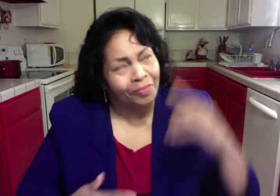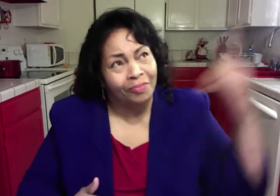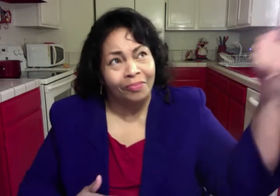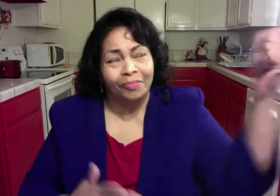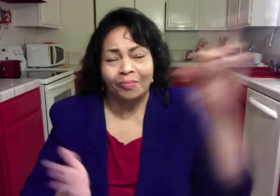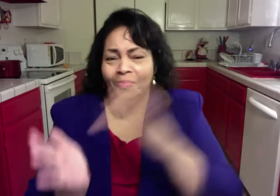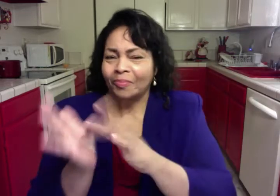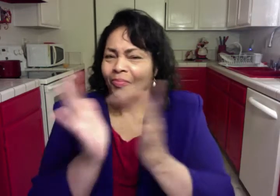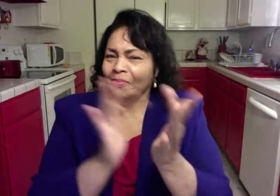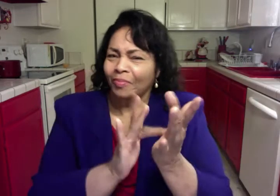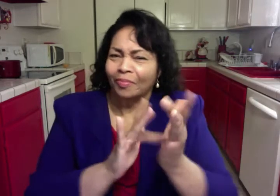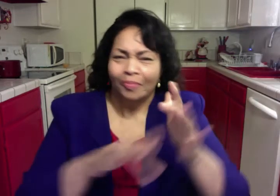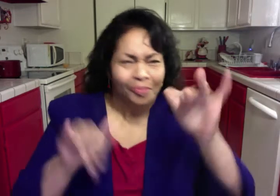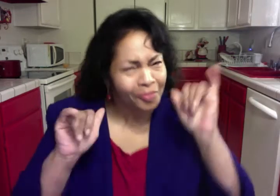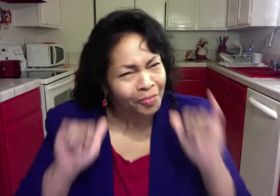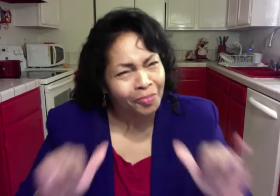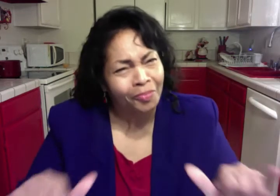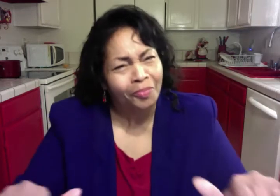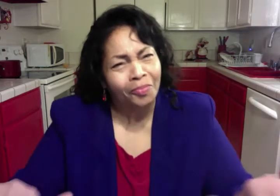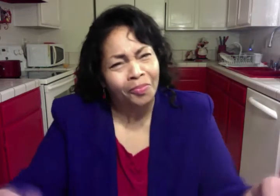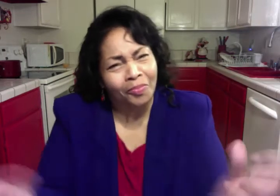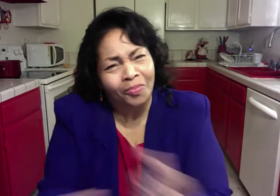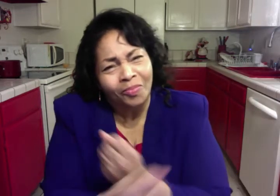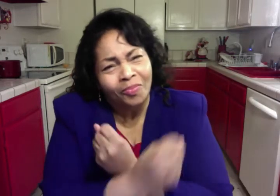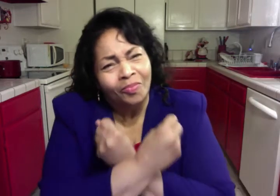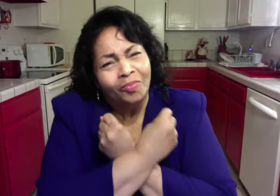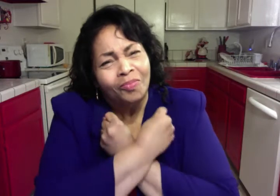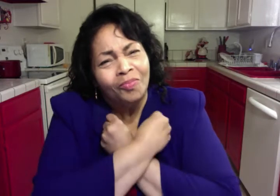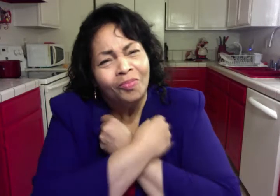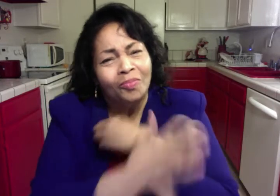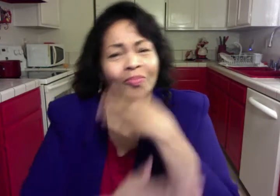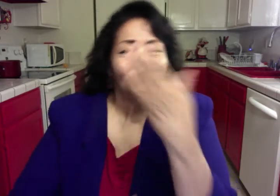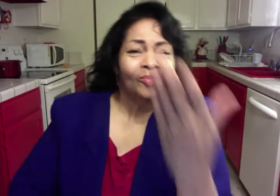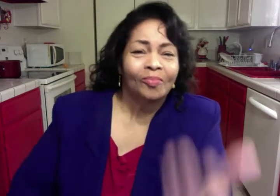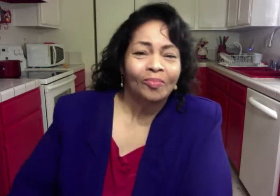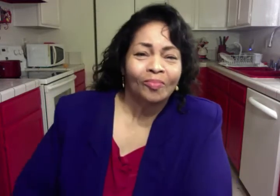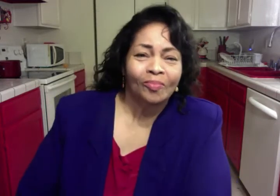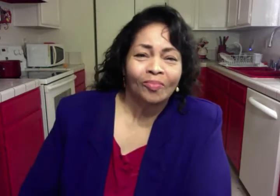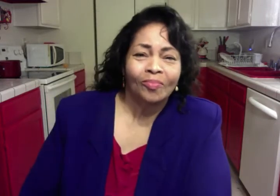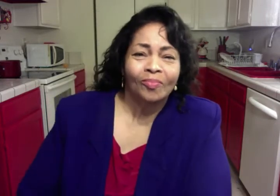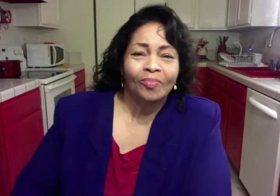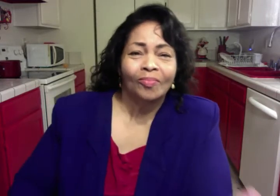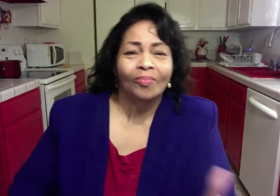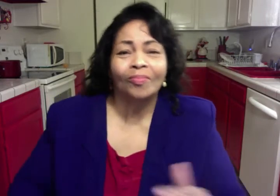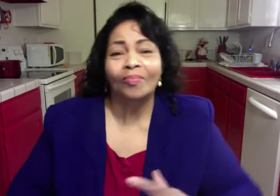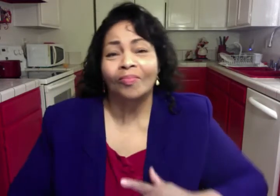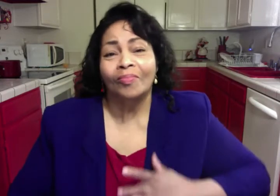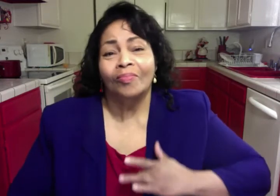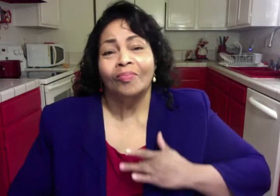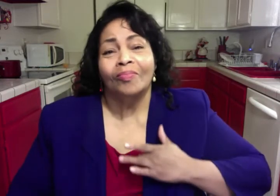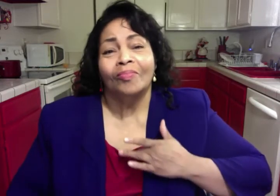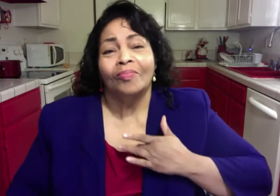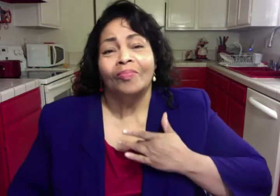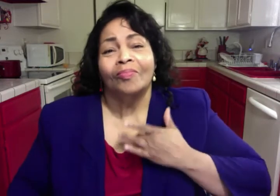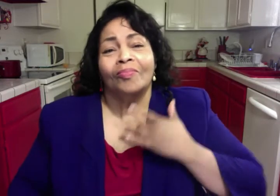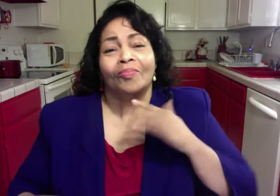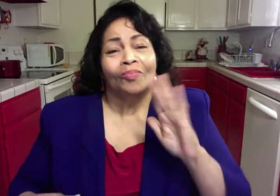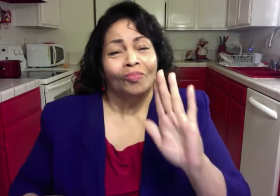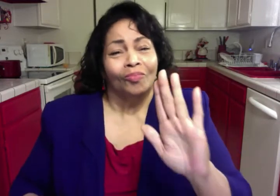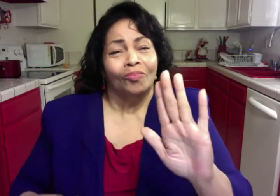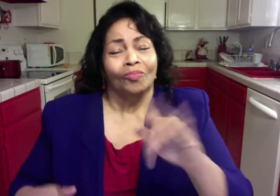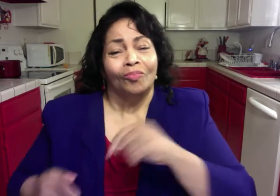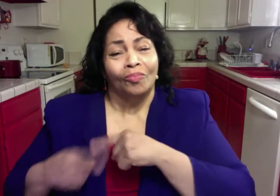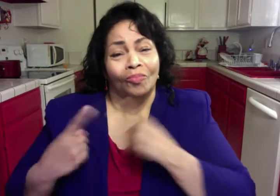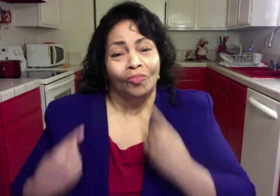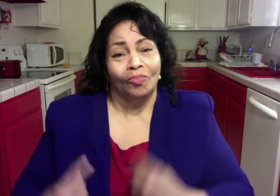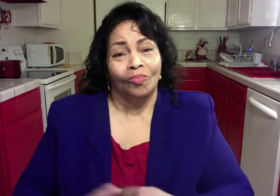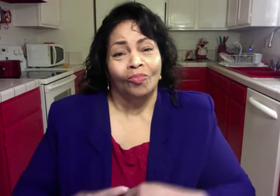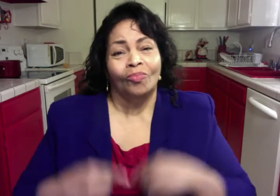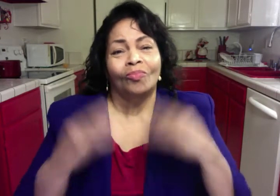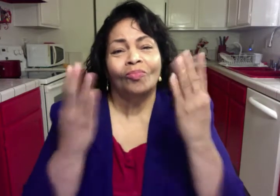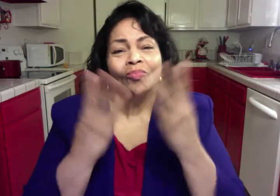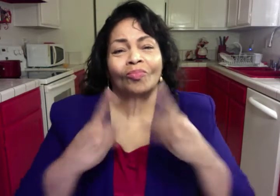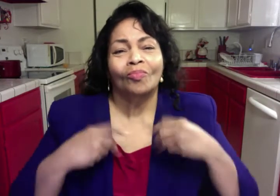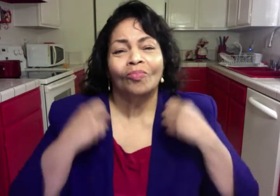upon us He can heal your heart